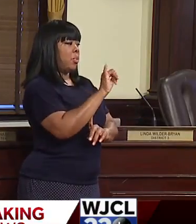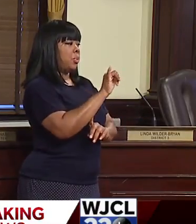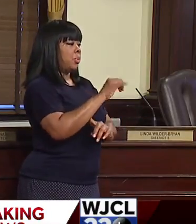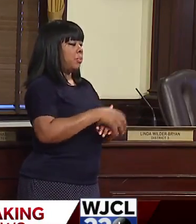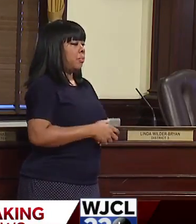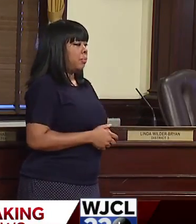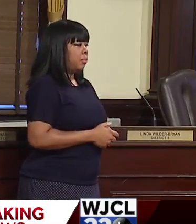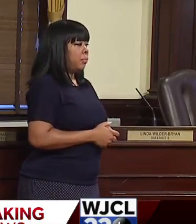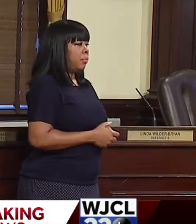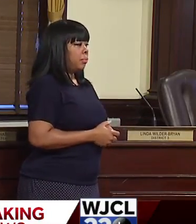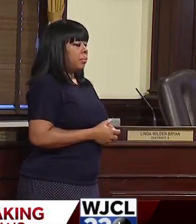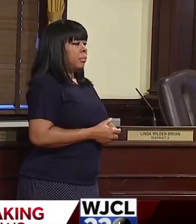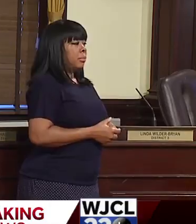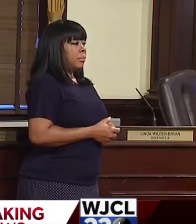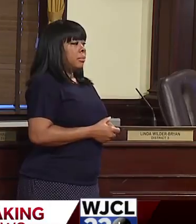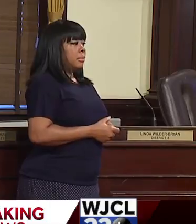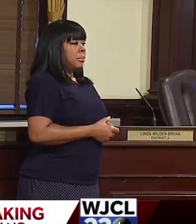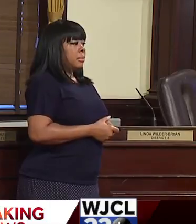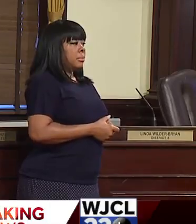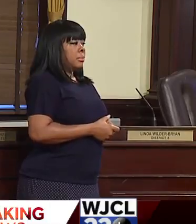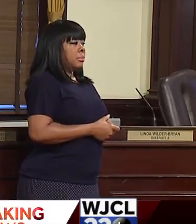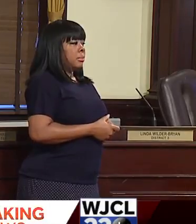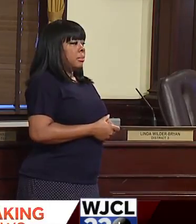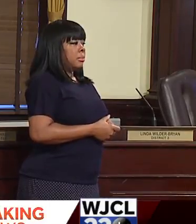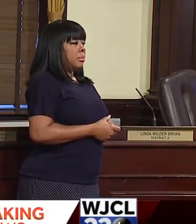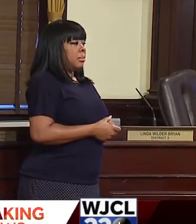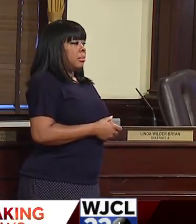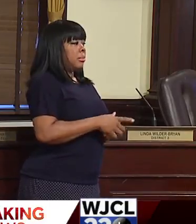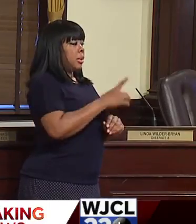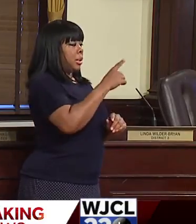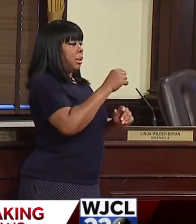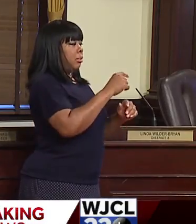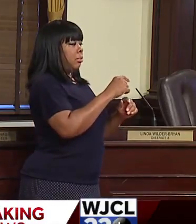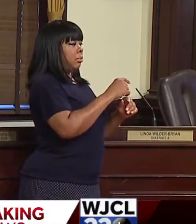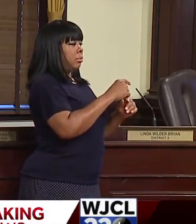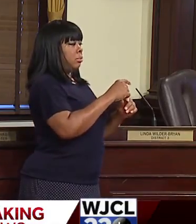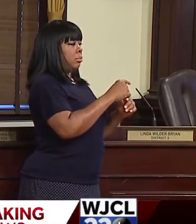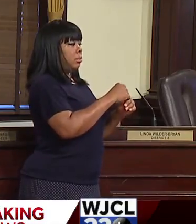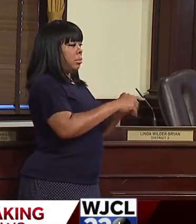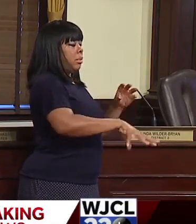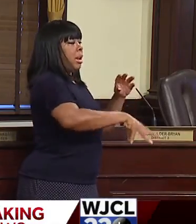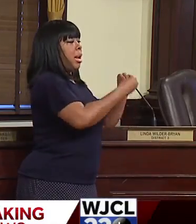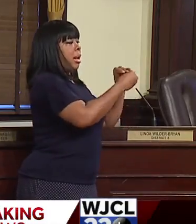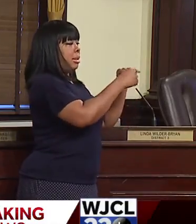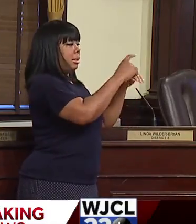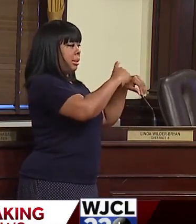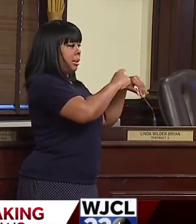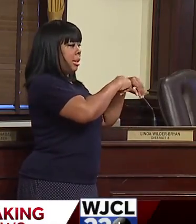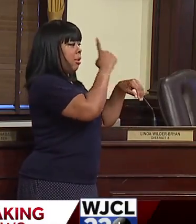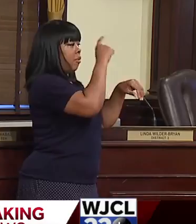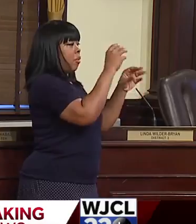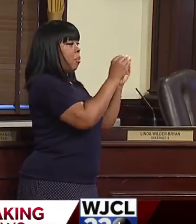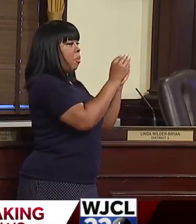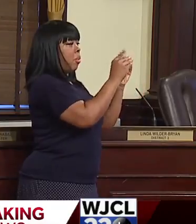The Coastal Health District is extending testing hours at the Savannah Civic Center.